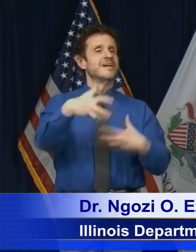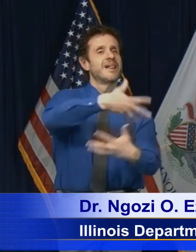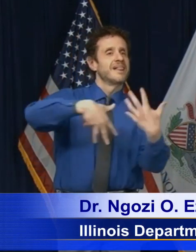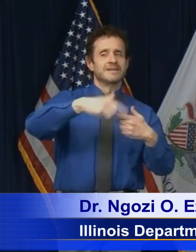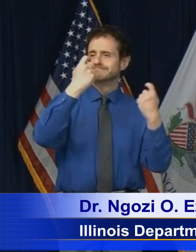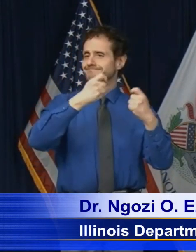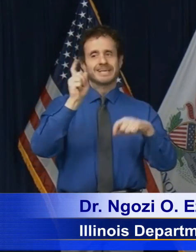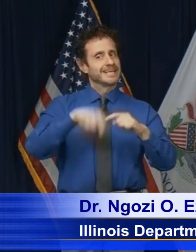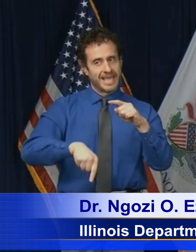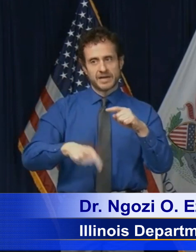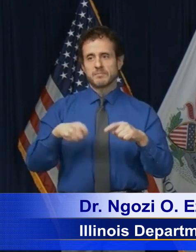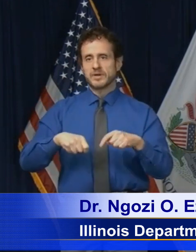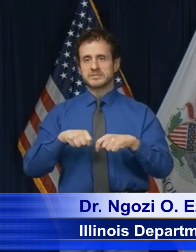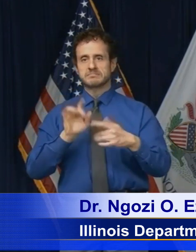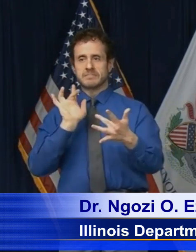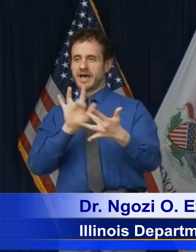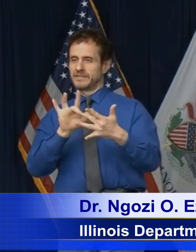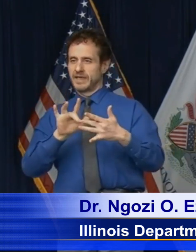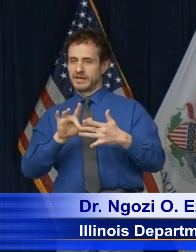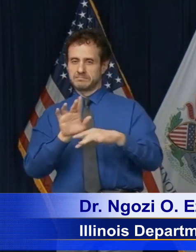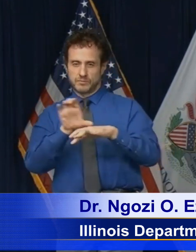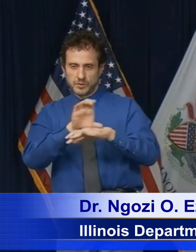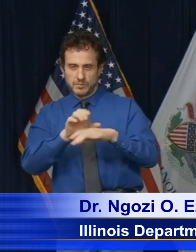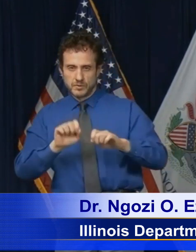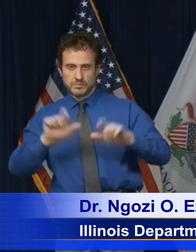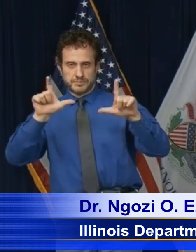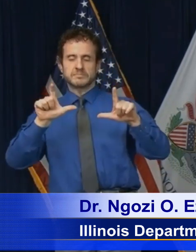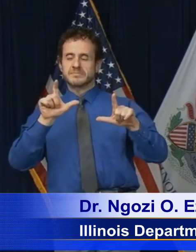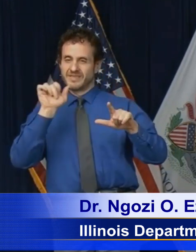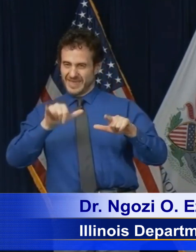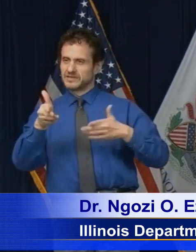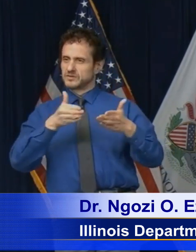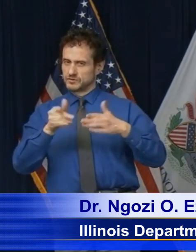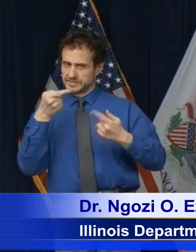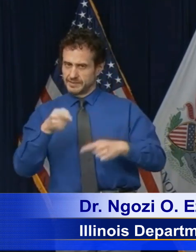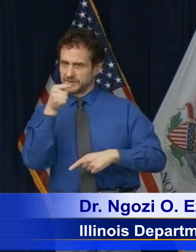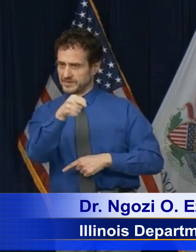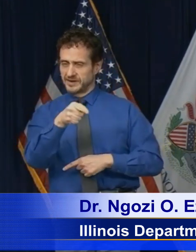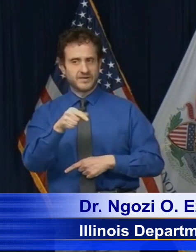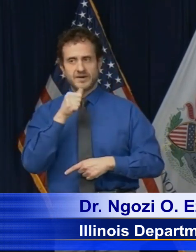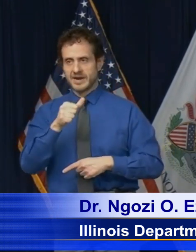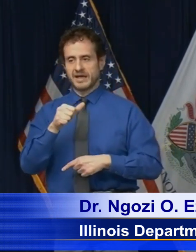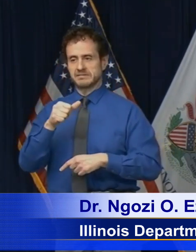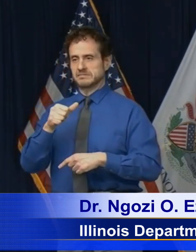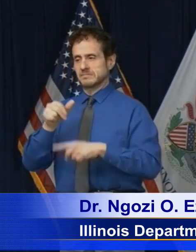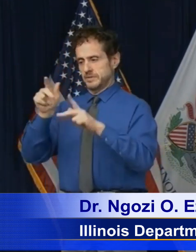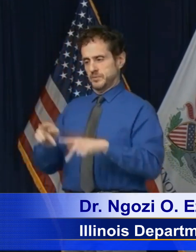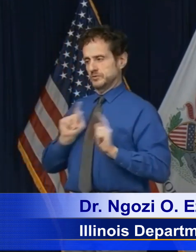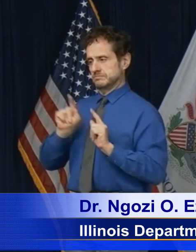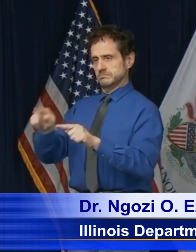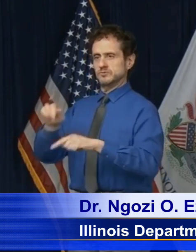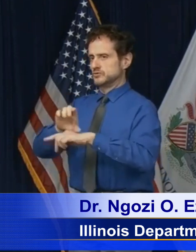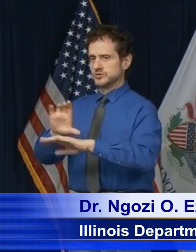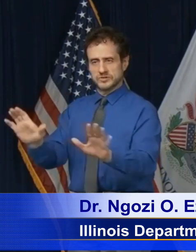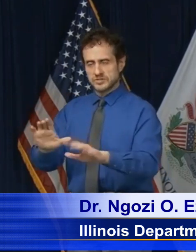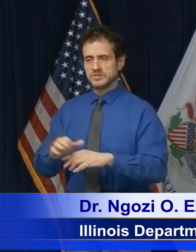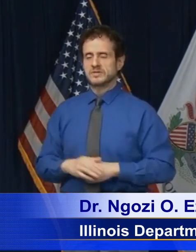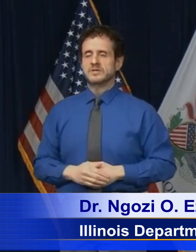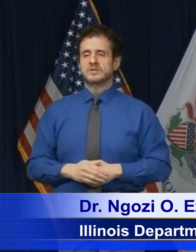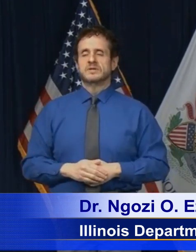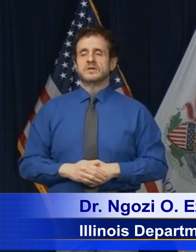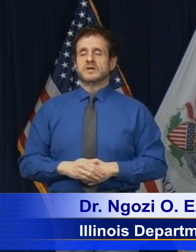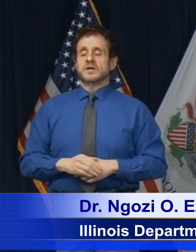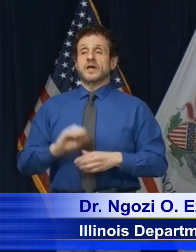Lastly, beginning today, the number of COVID-19 cases by zip code will be available on the IDPH